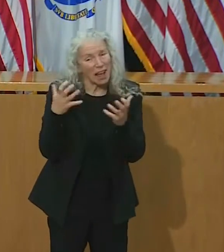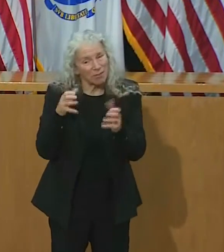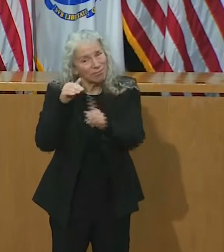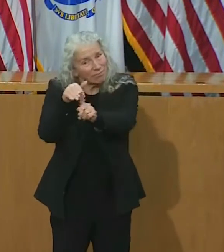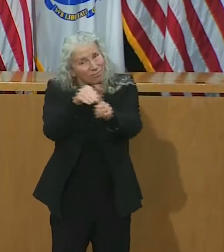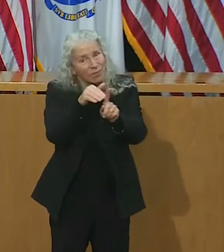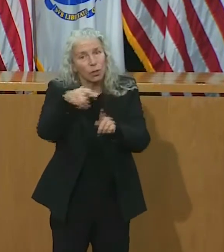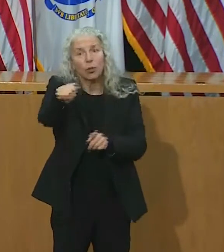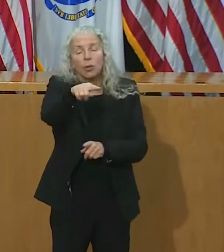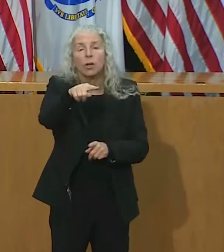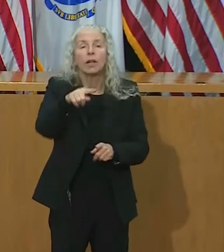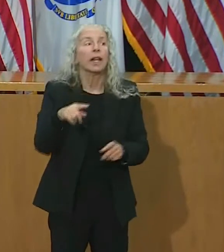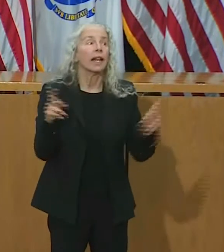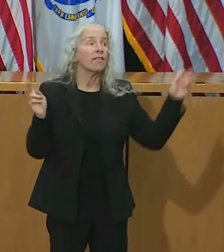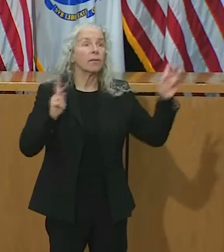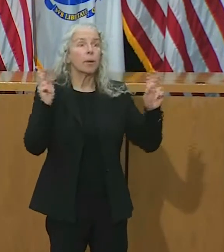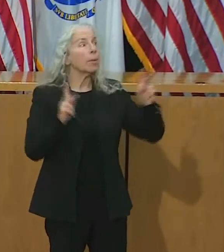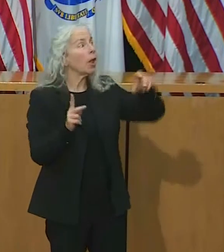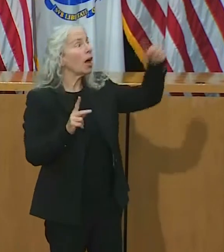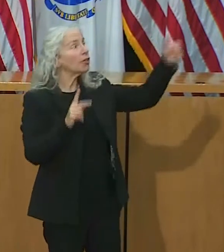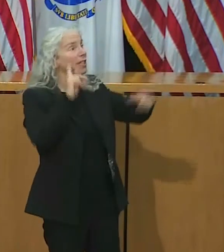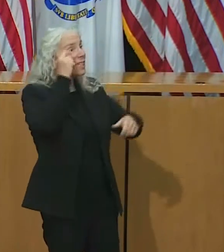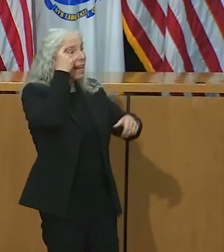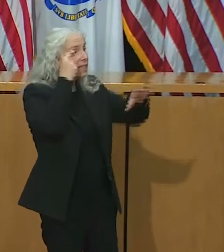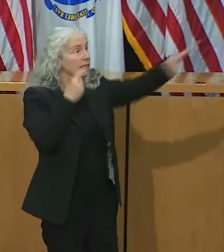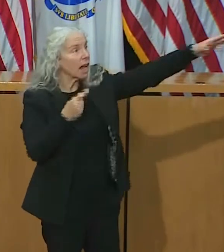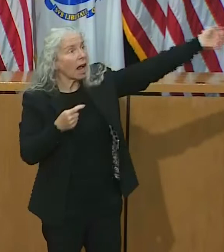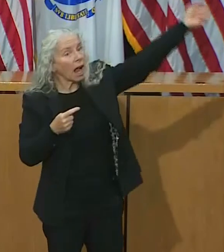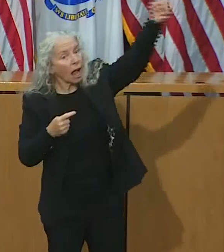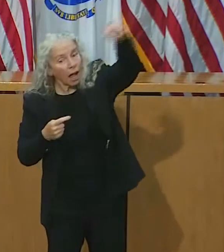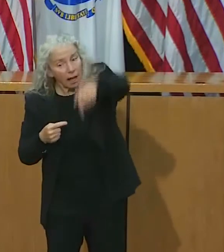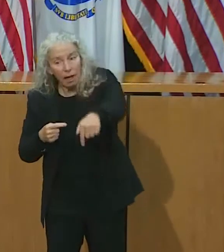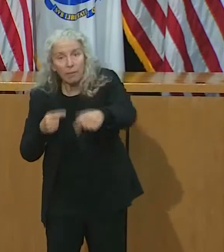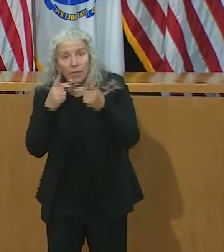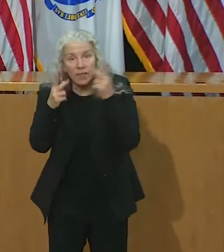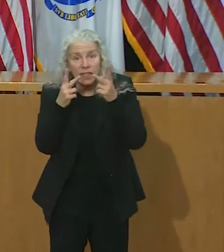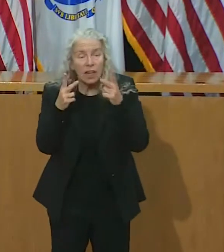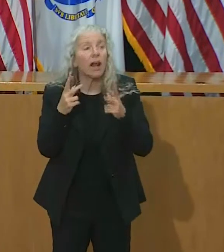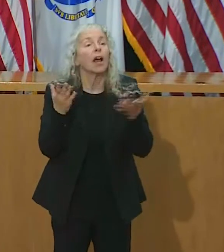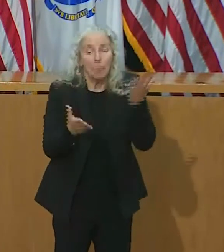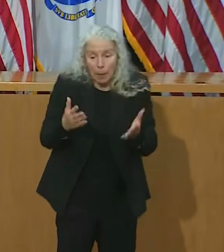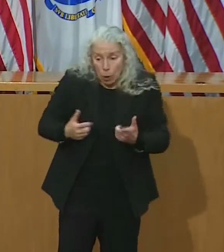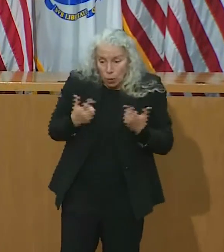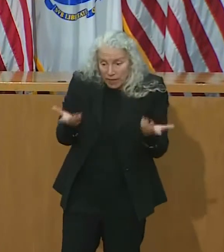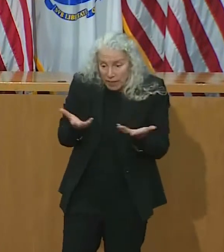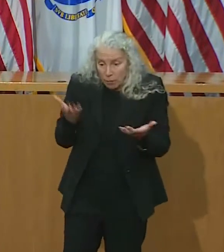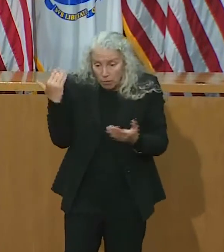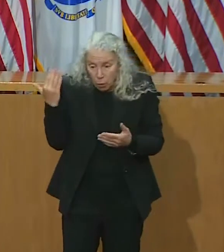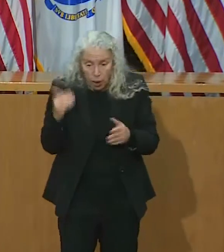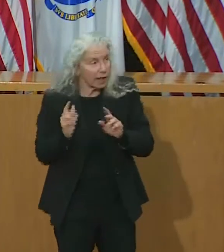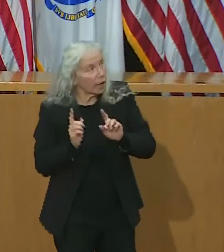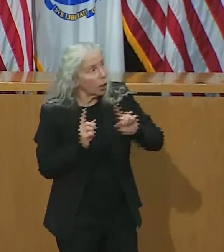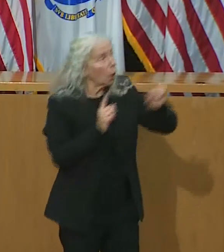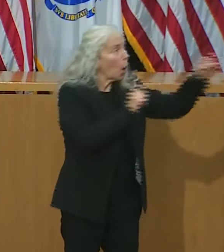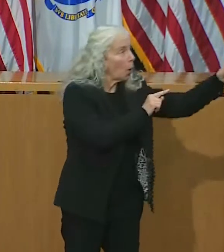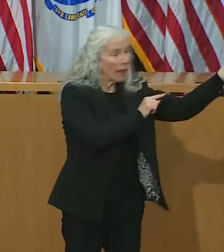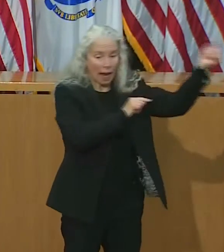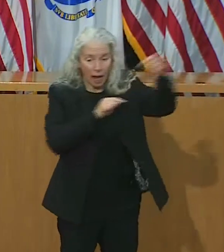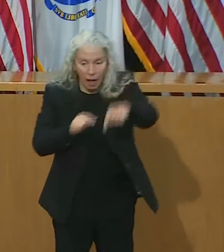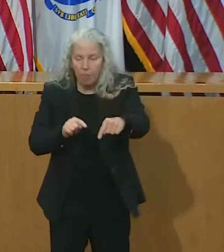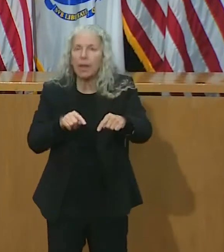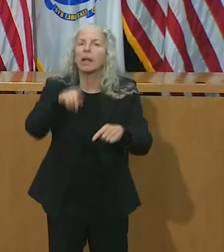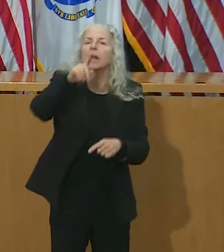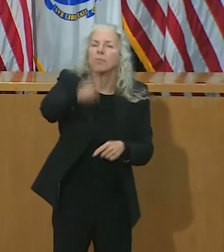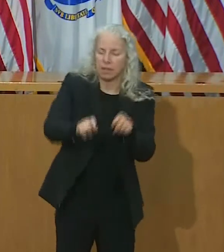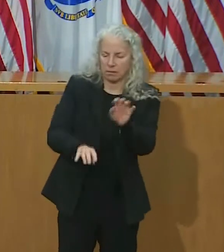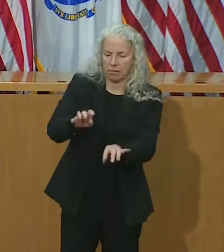All visitors entering Massachusetts, including returning residents who do not meet an exemption, are required to complete the Massachusetts